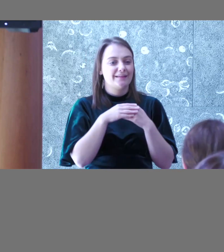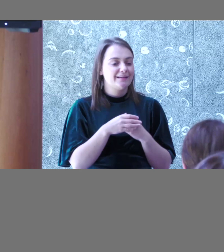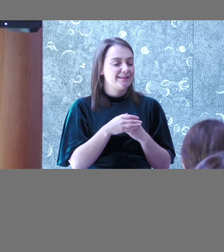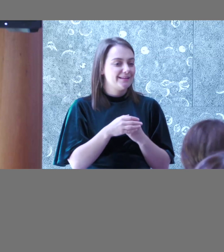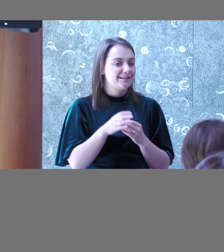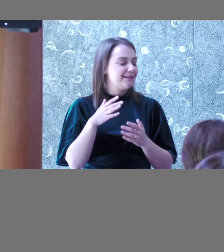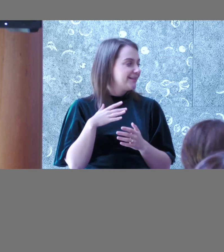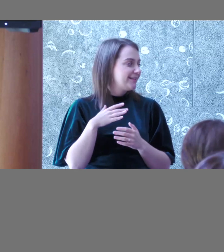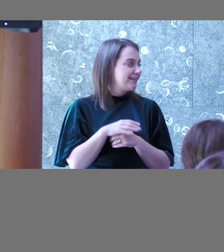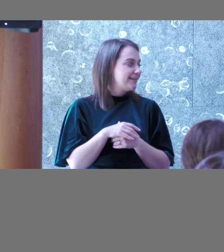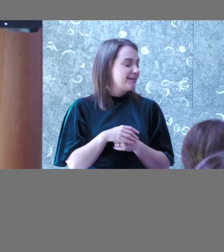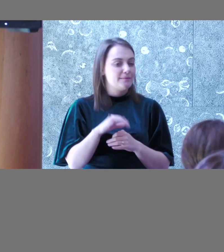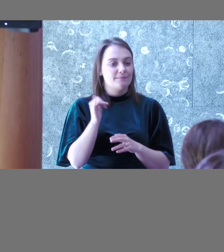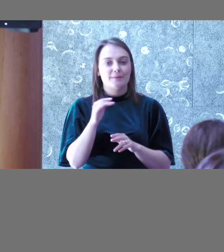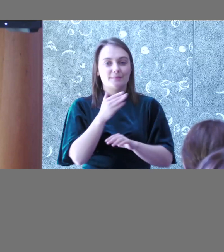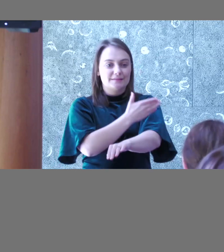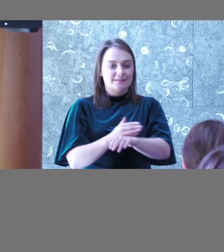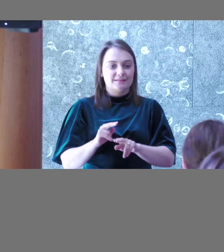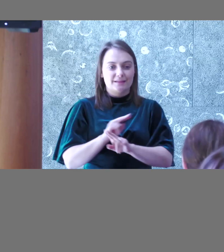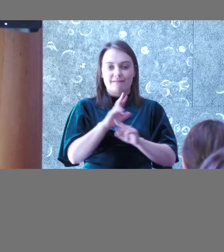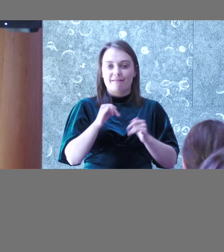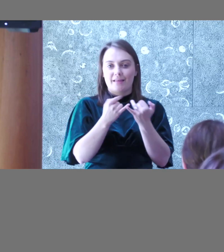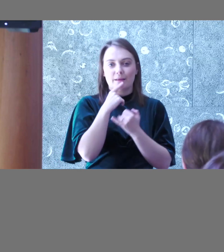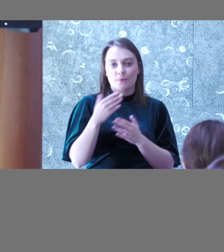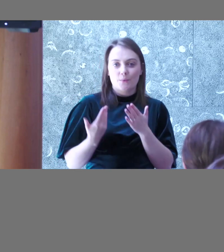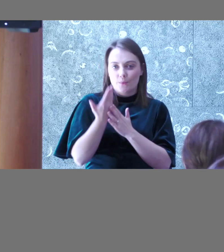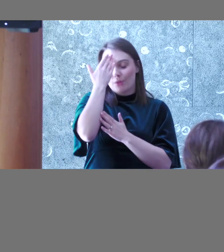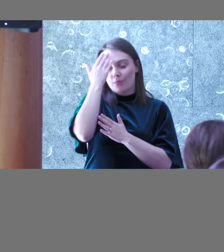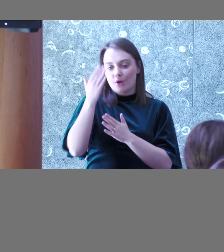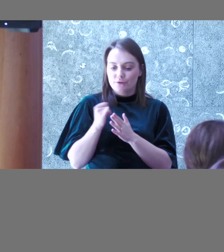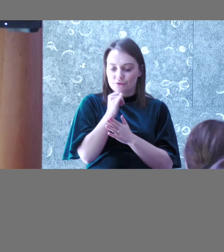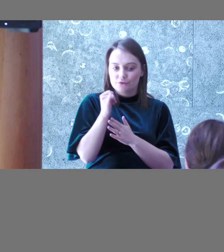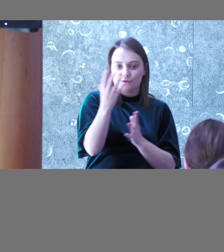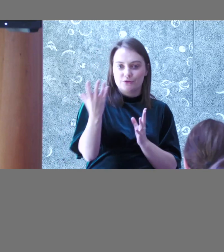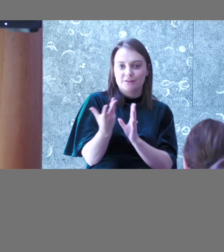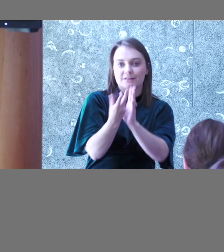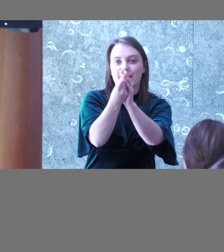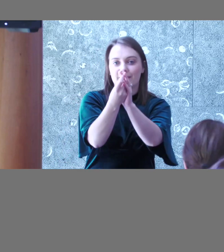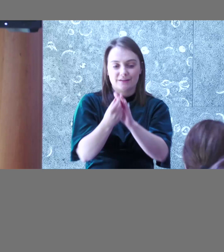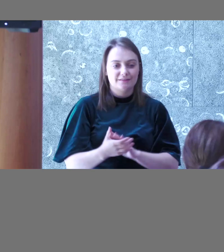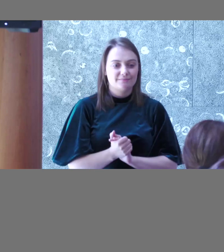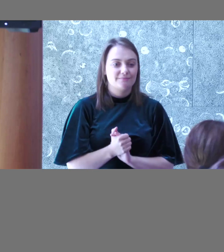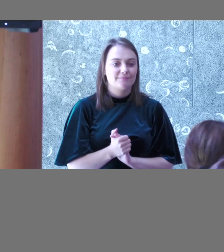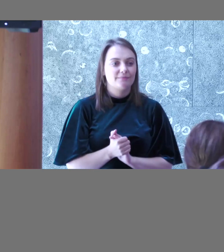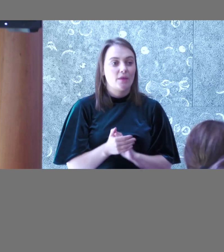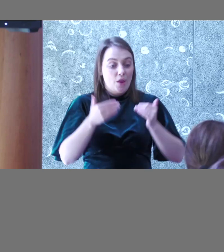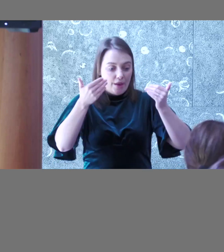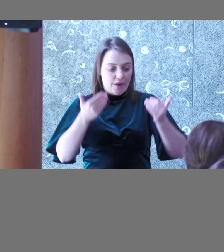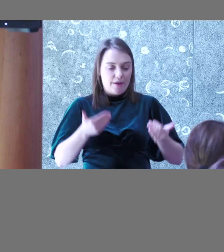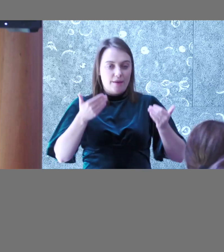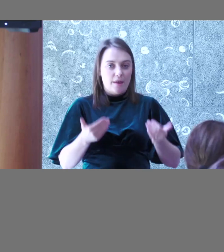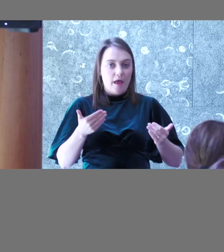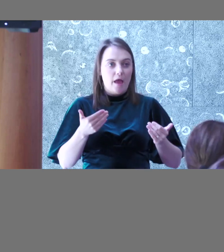have been like that at the very start, but as I say, this is all learning and it is part of a journey. So, you know, we are where we are now,